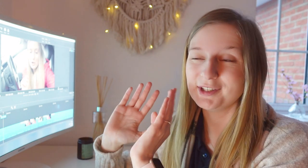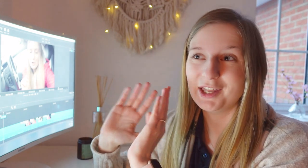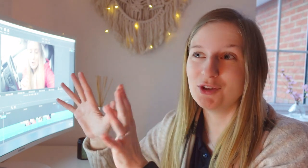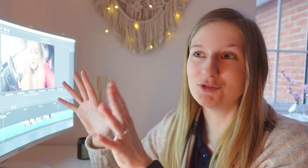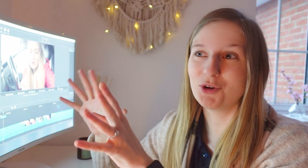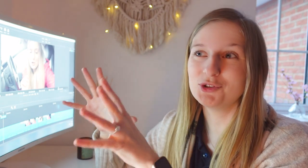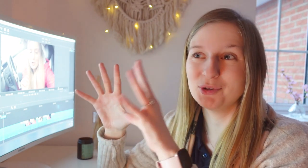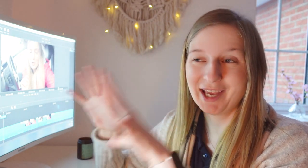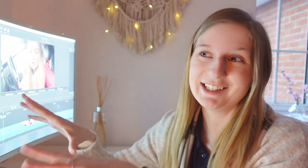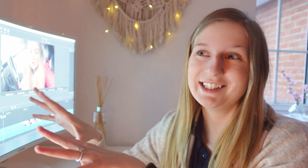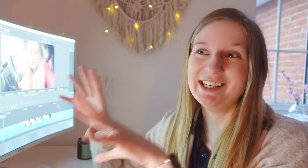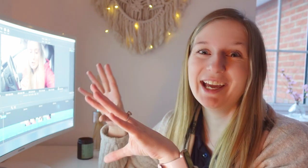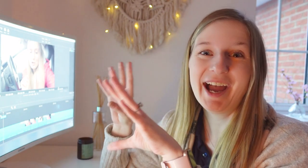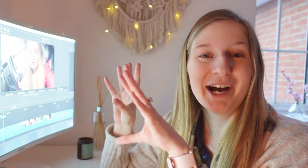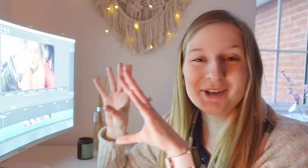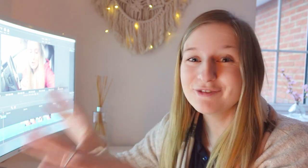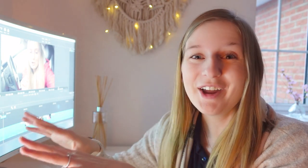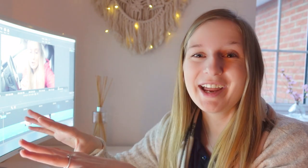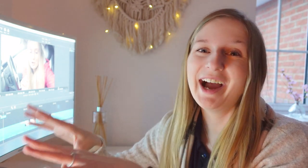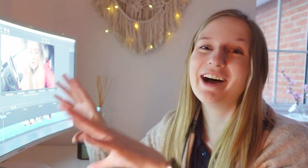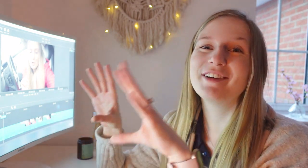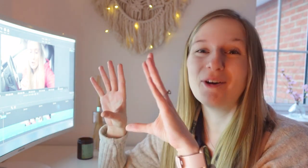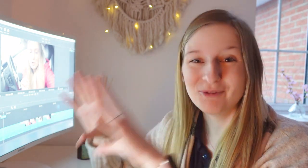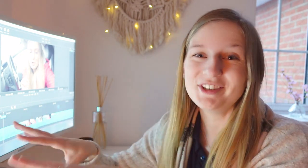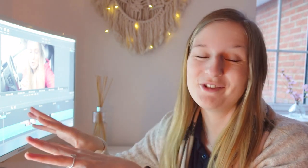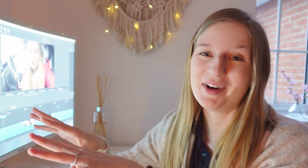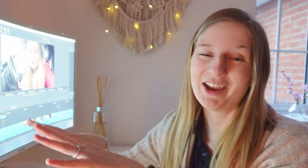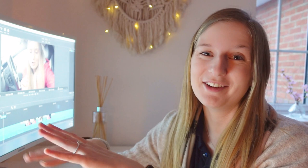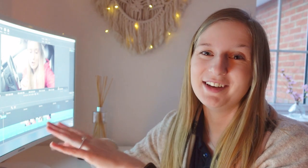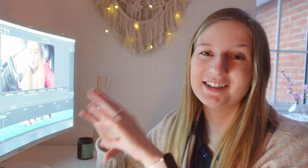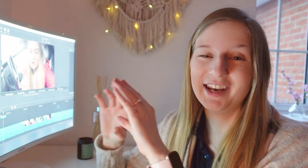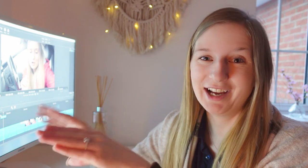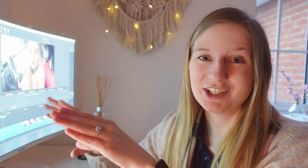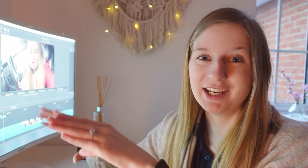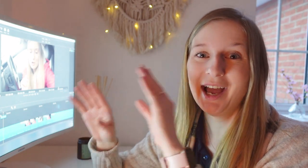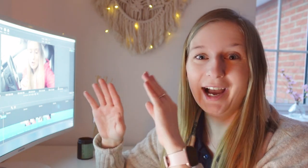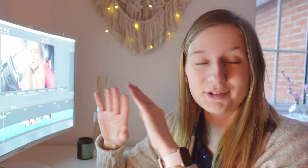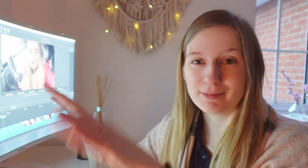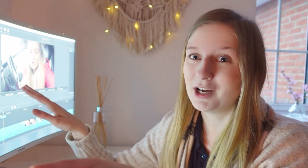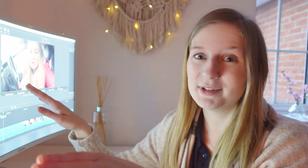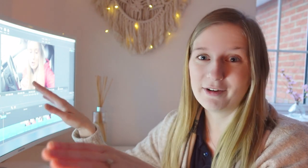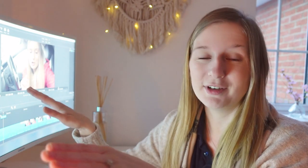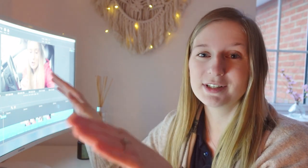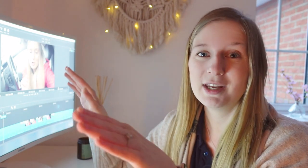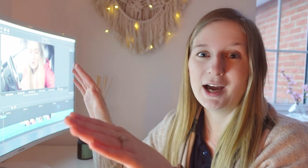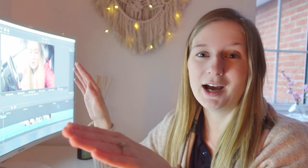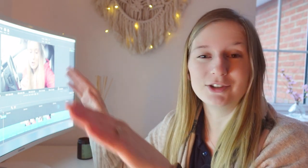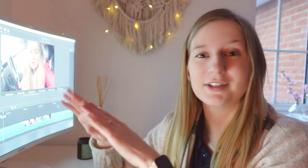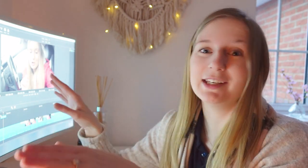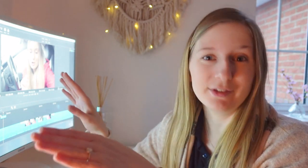in those vlogs you'll get to see how much fun I have, how wonderful my life is and actually how sometimes deafness doesn't even